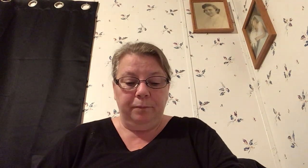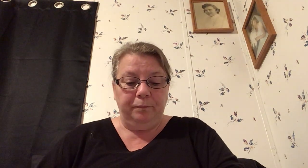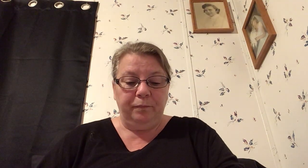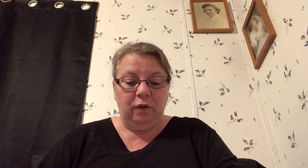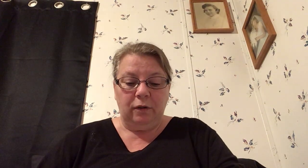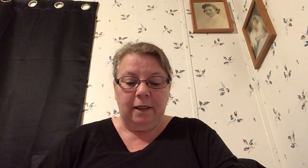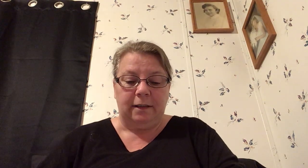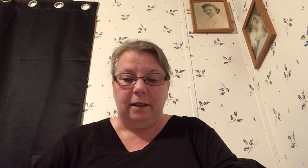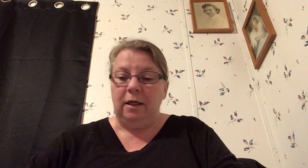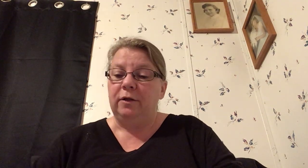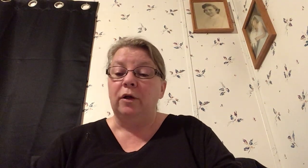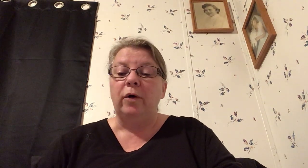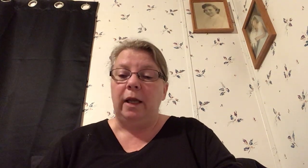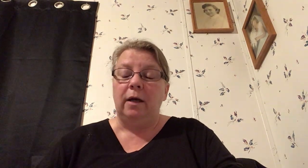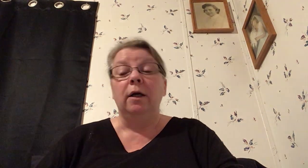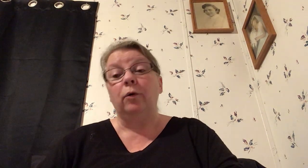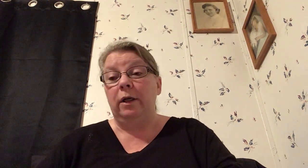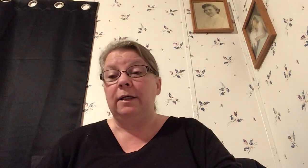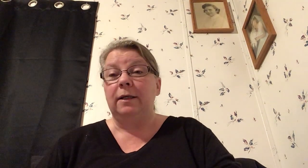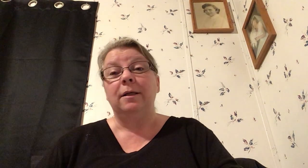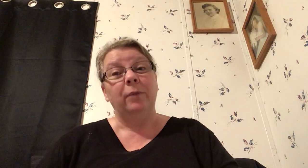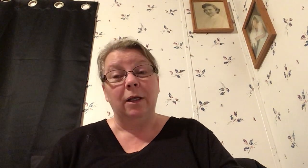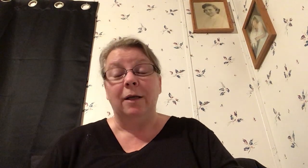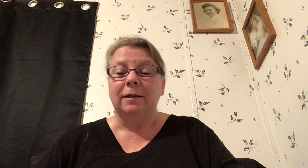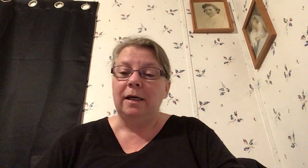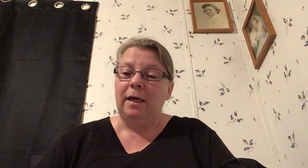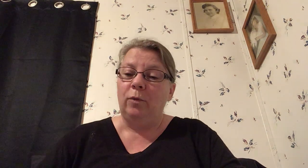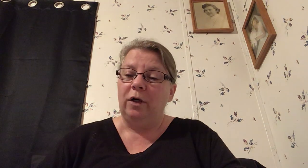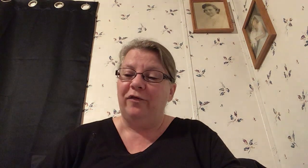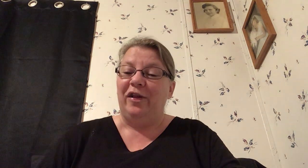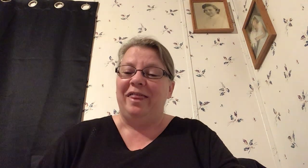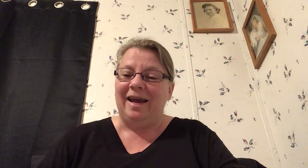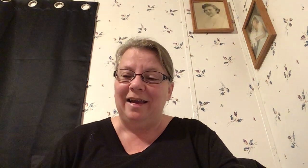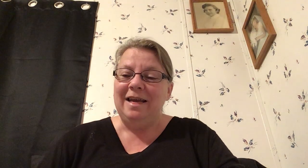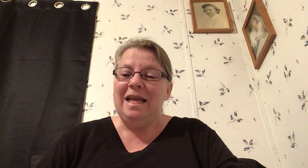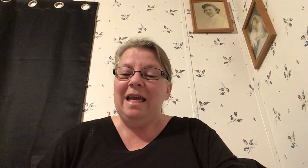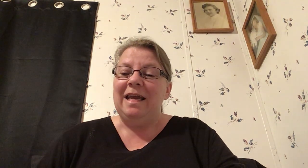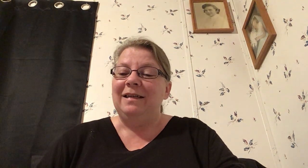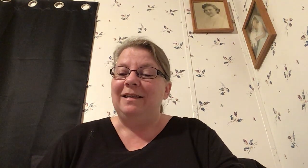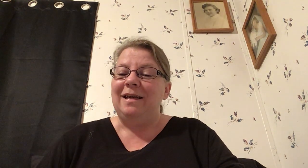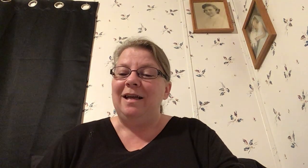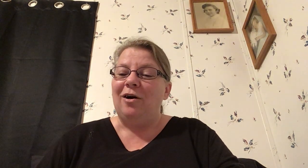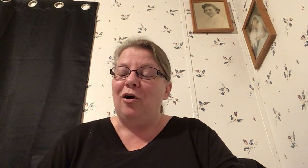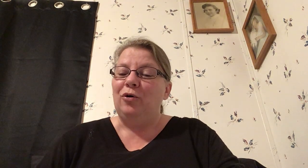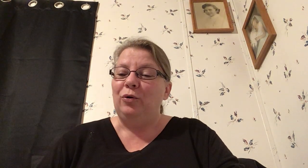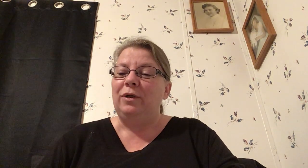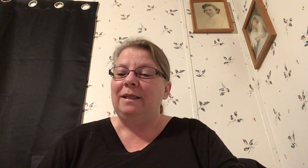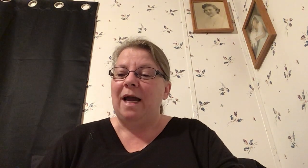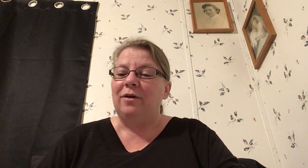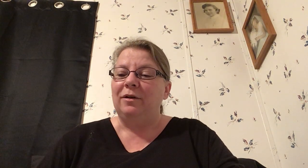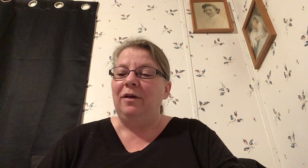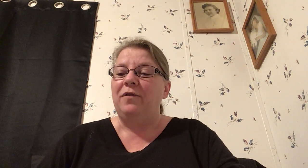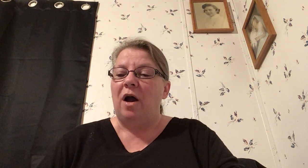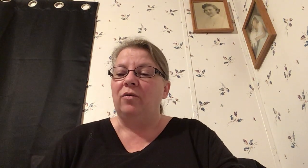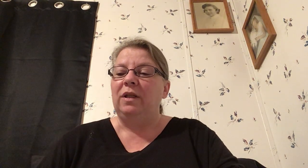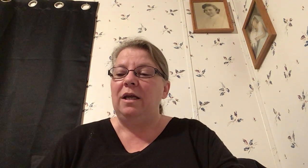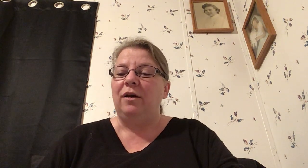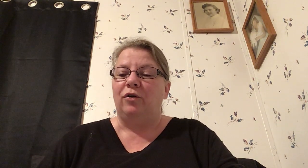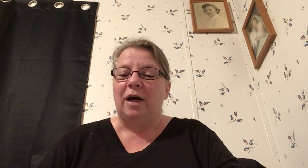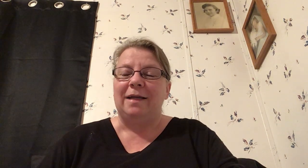so let's see so again I'm going to read 2 Timothy because I kind of went off on that indeed all who desire to live godly in Christ